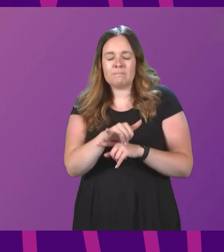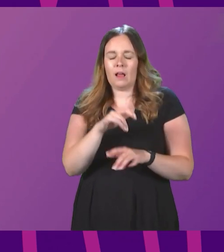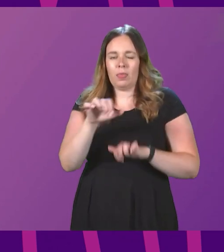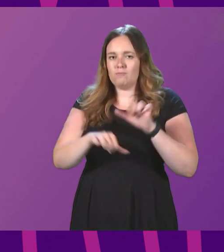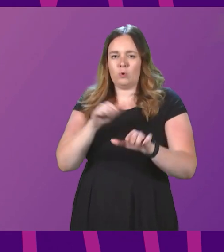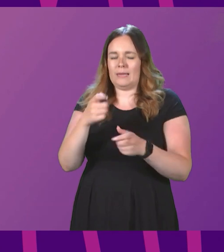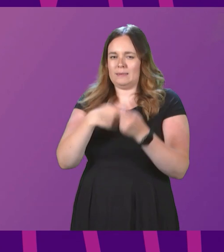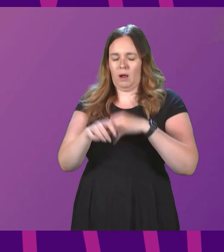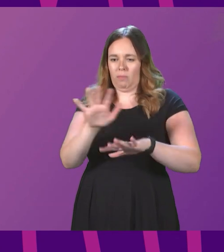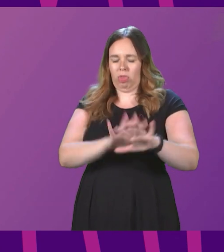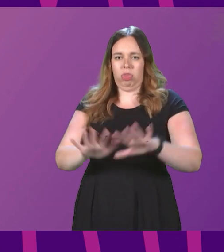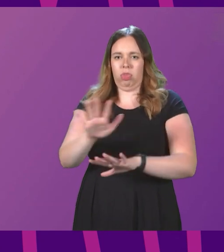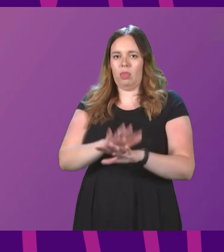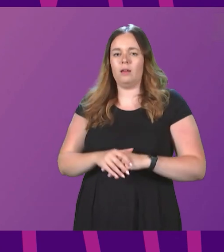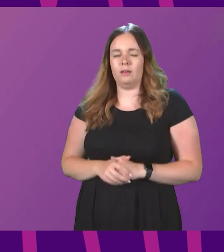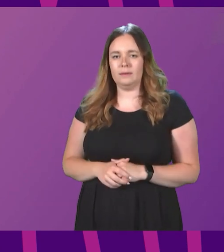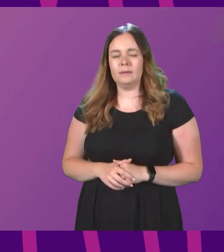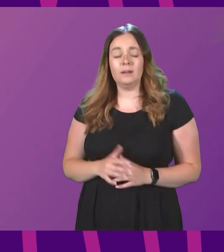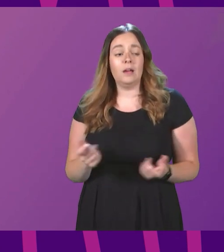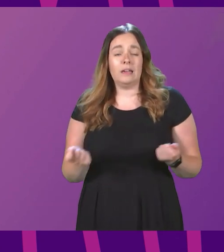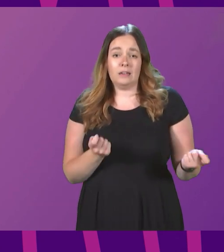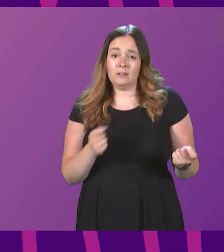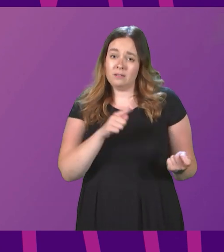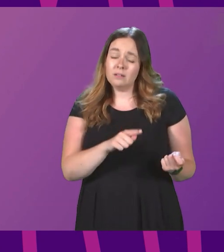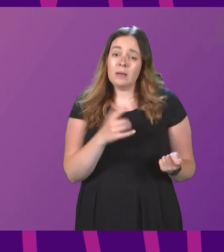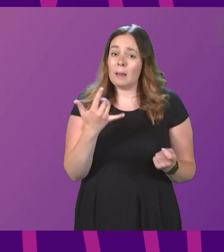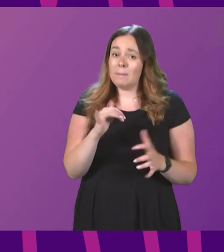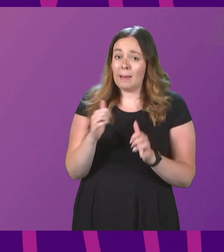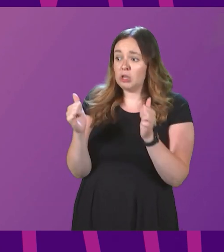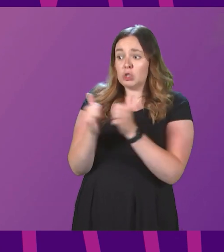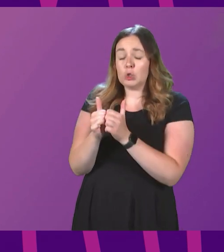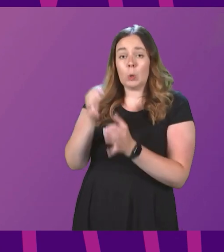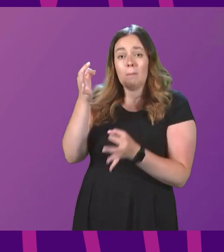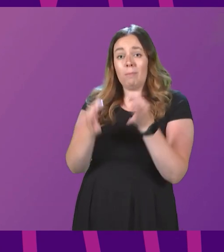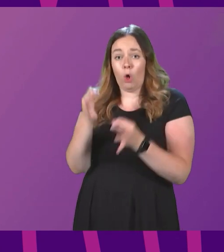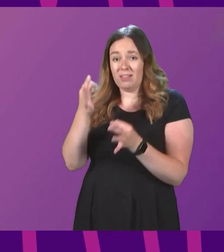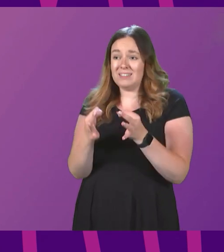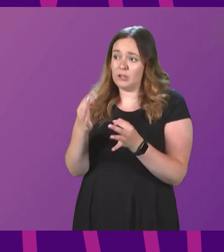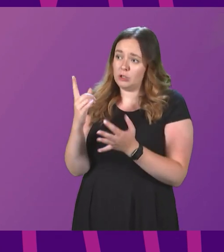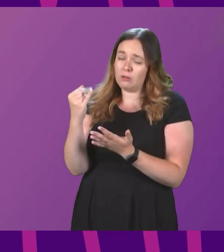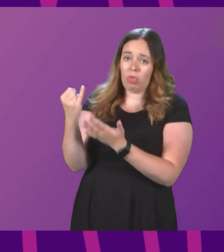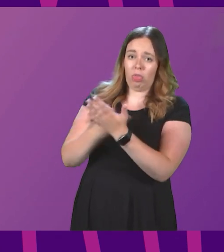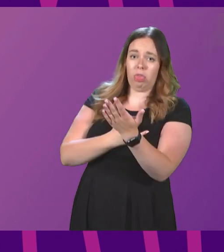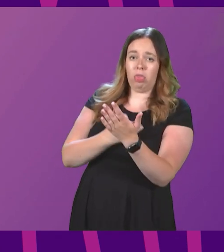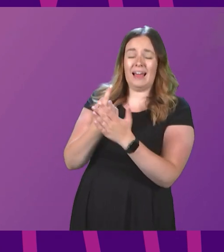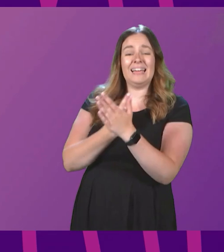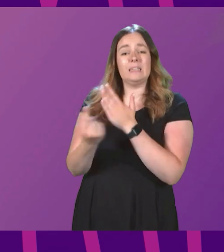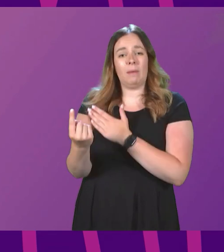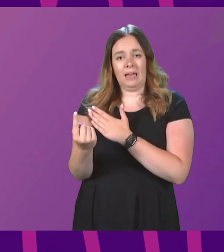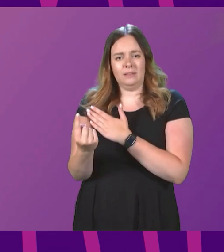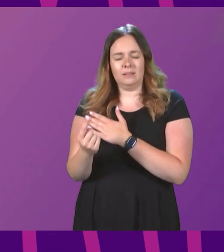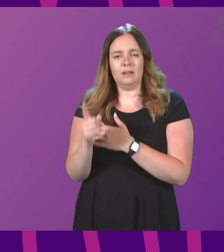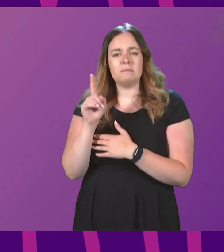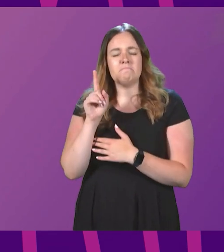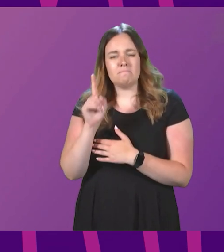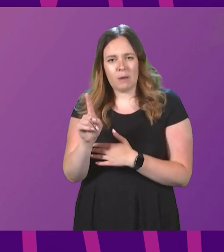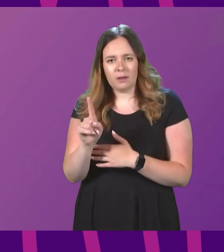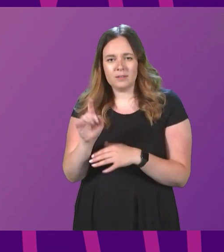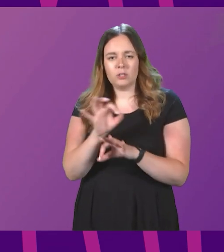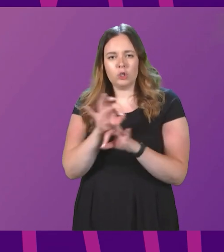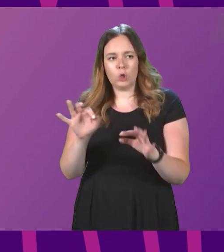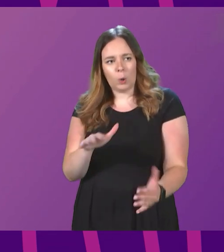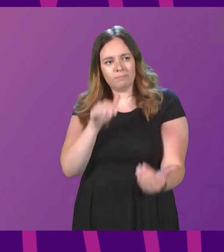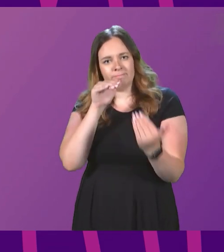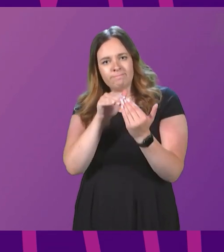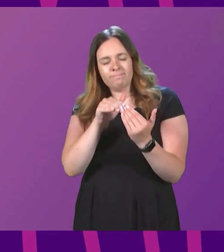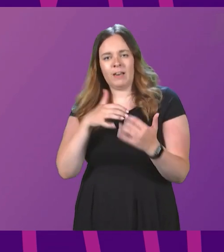process. Presiding officer, that may well suit politicians opposed to independence, but none of it would be in the interests